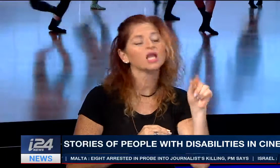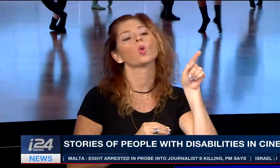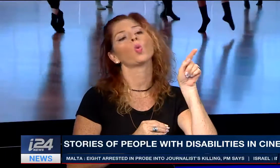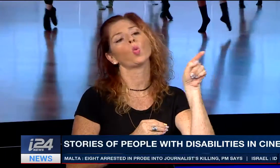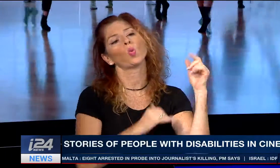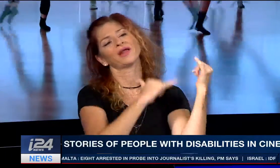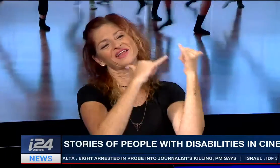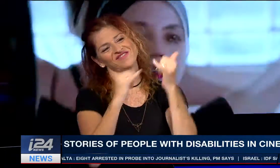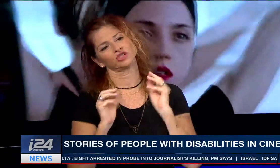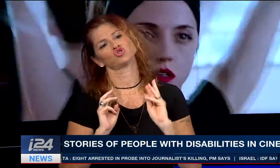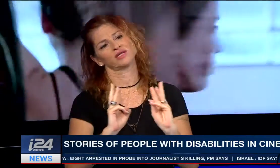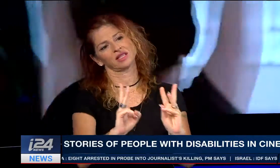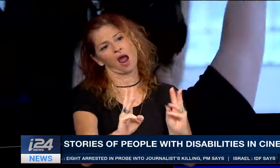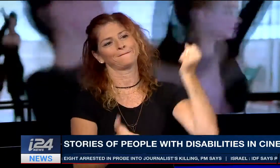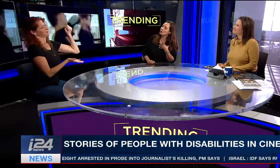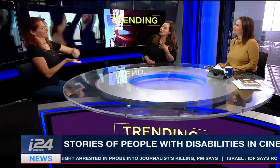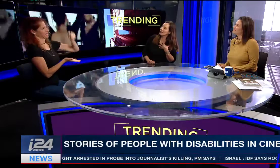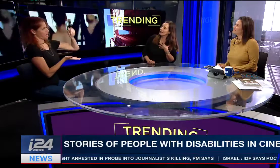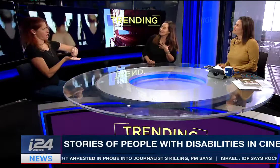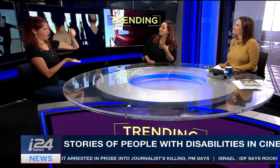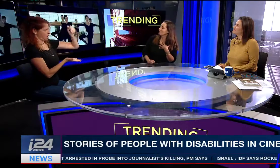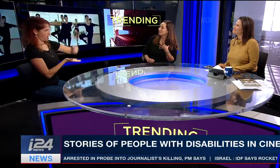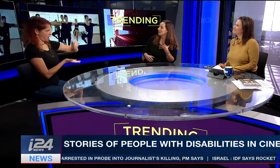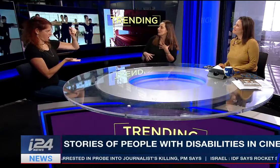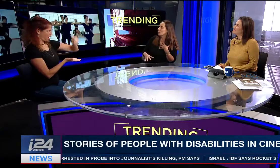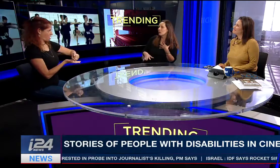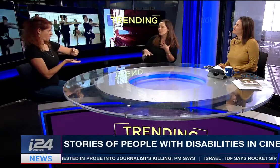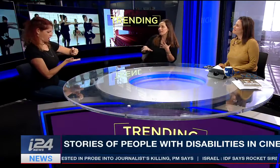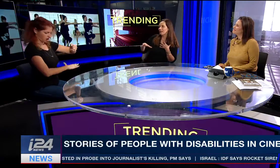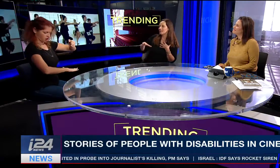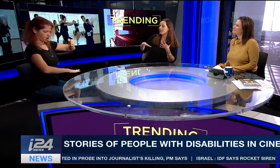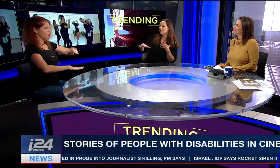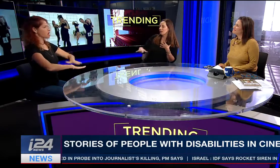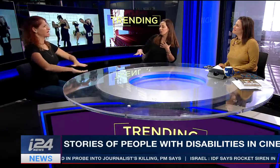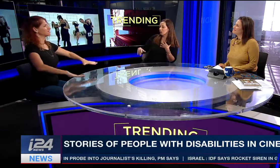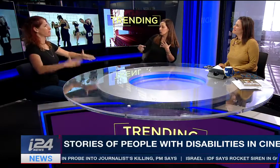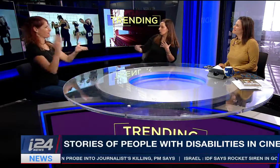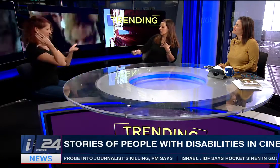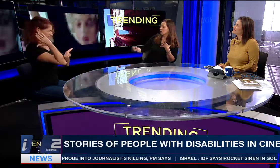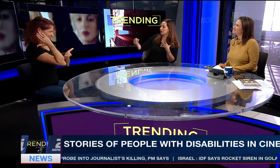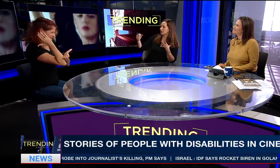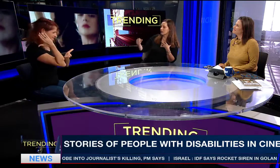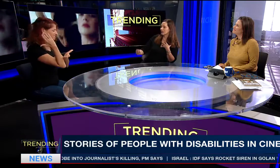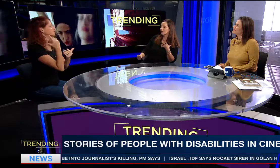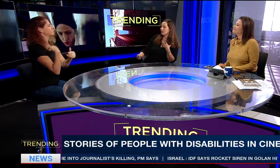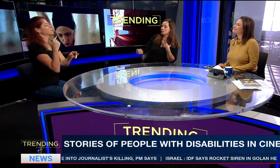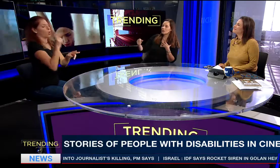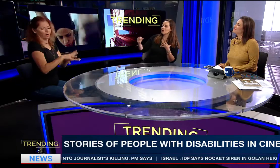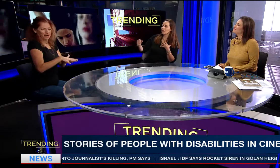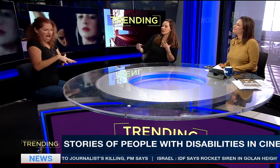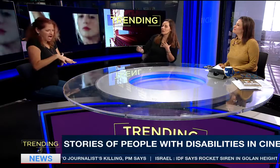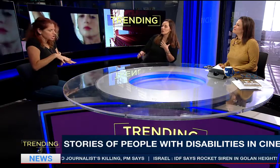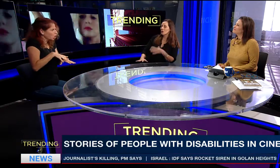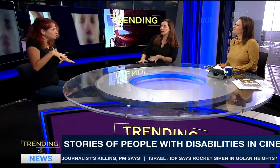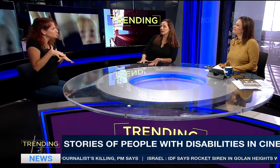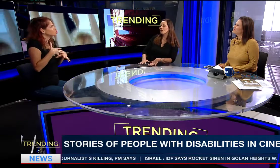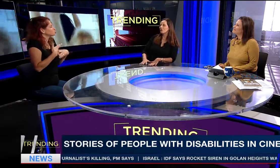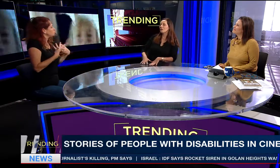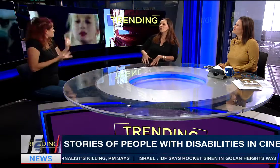his name was Efrati, he brought the way we danced. He took a stick, a wood stick, so I can feel